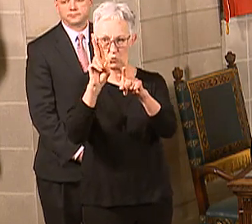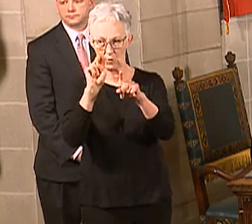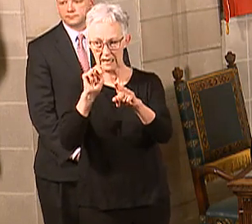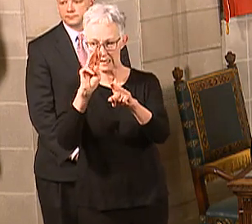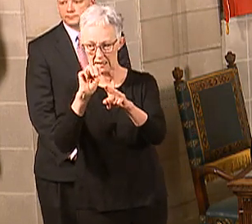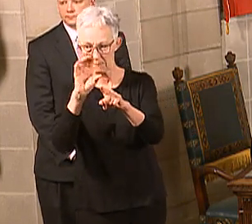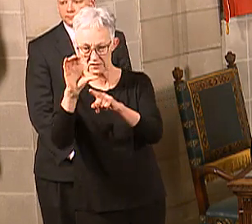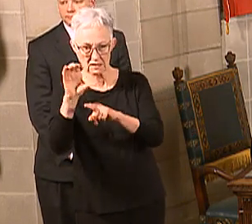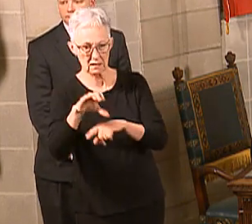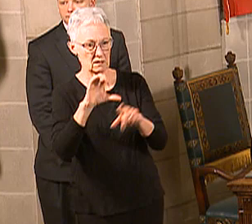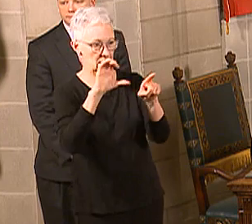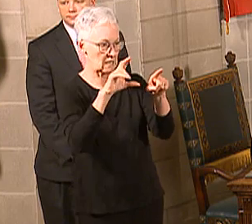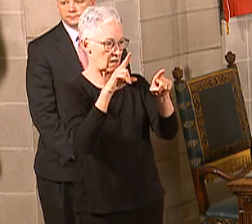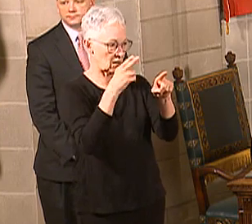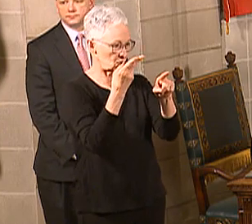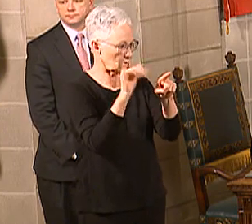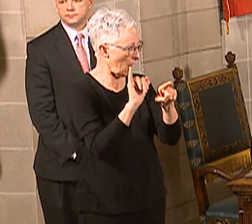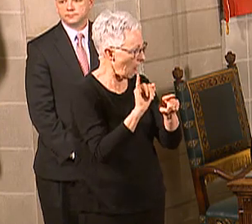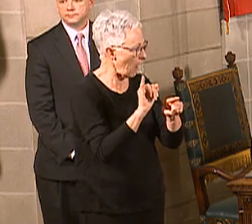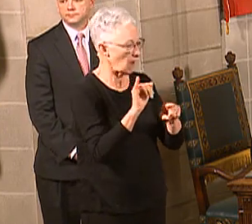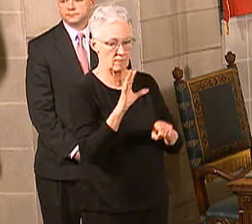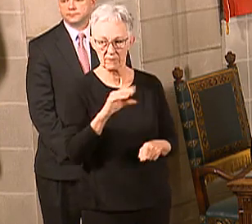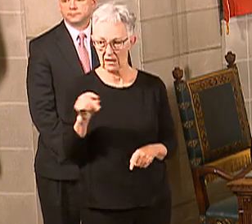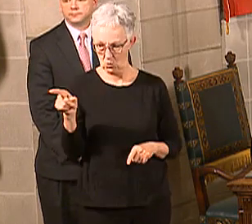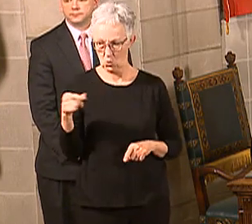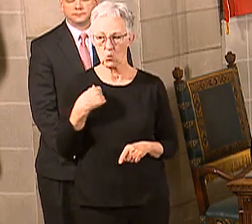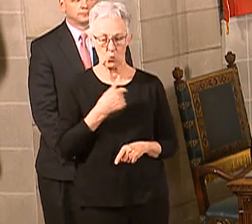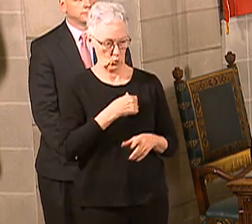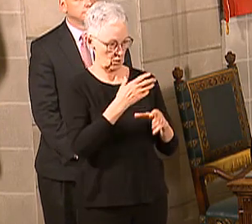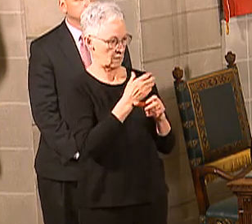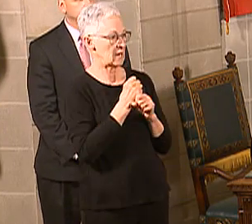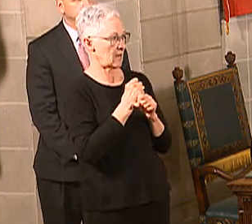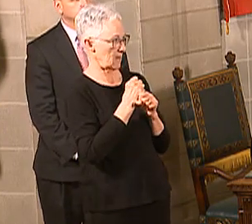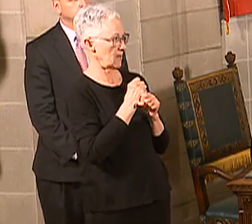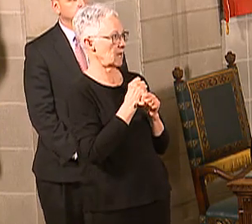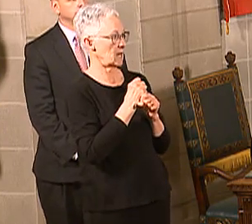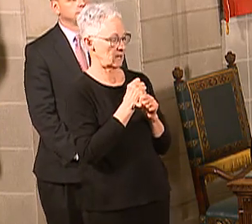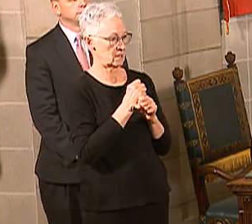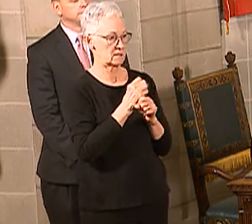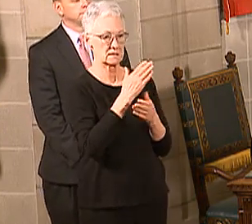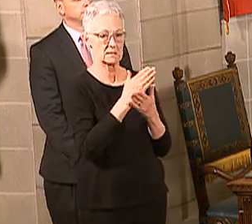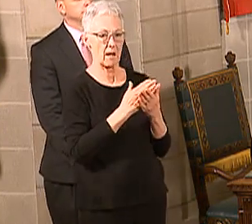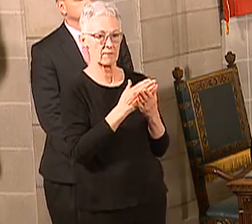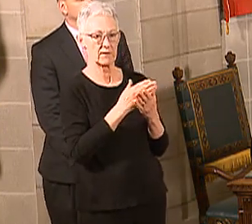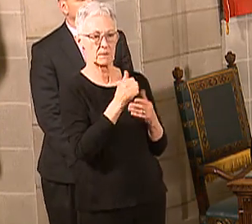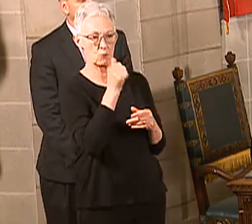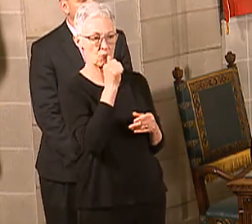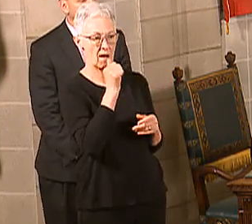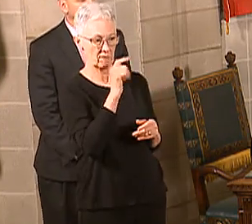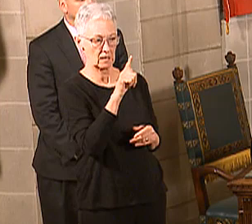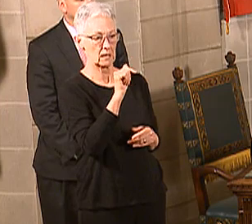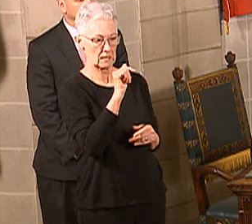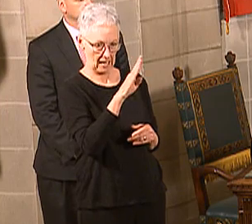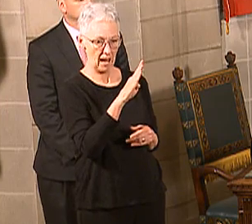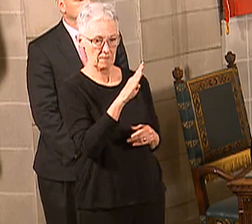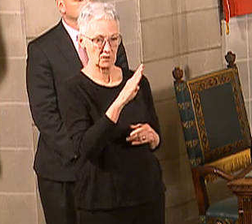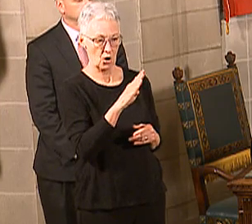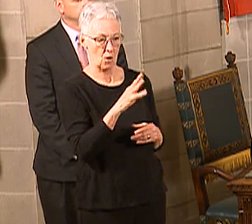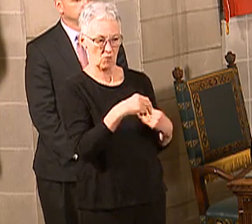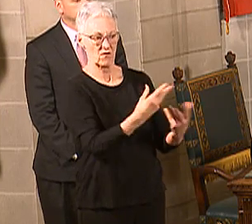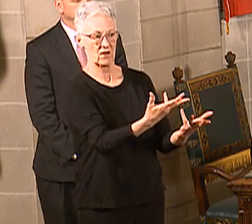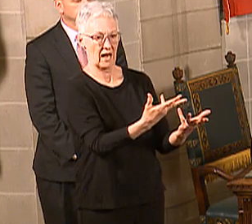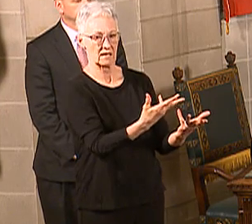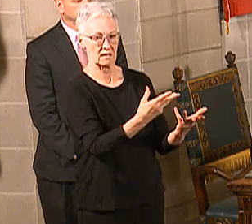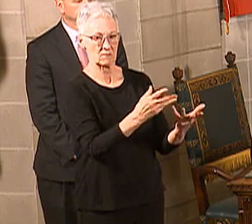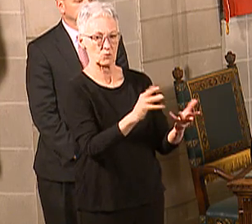about 200 tests now back from the private labs? The commercial labs, I should say, the commercial labs. So we are seeing more tests, but we are absolutely